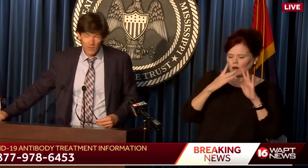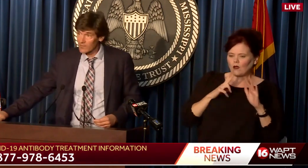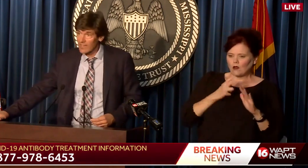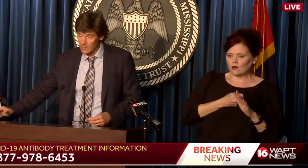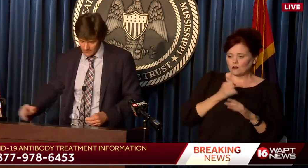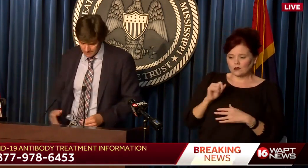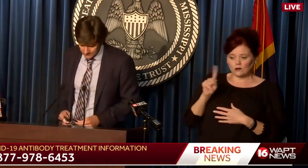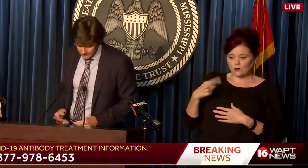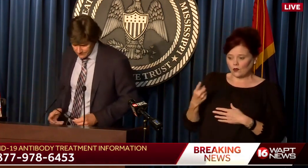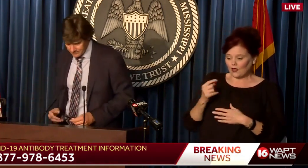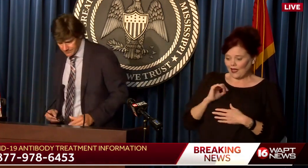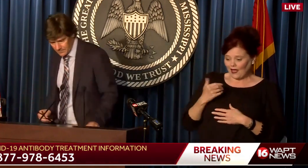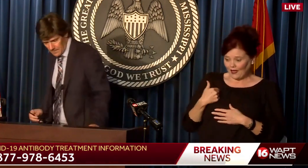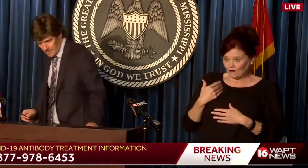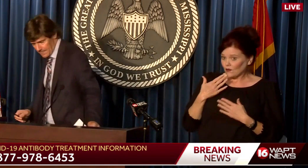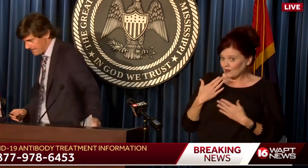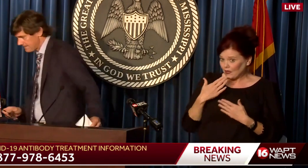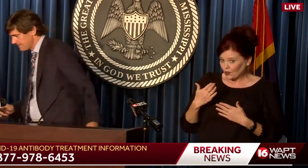Thank you, Governor, and thank you.